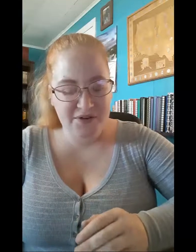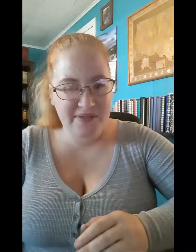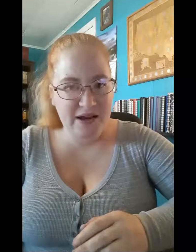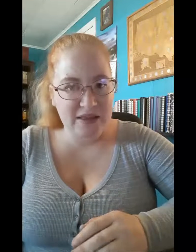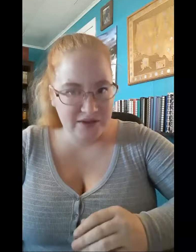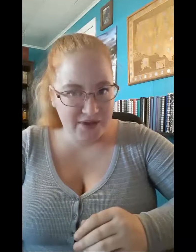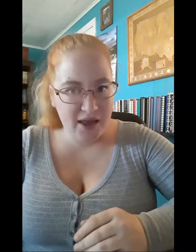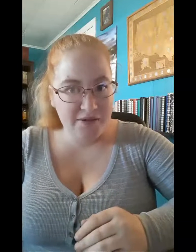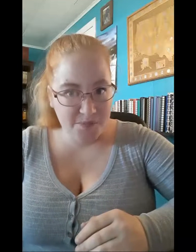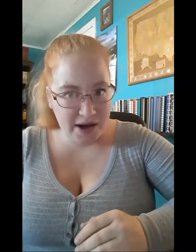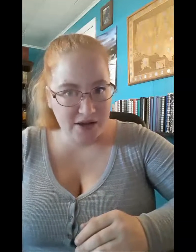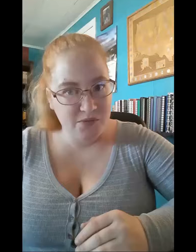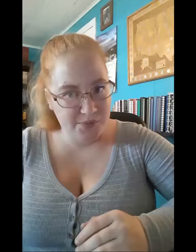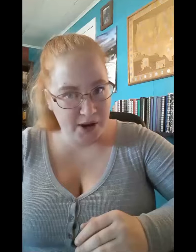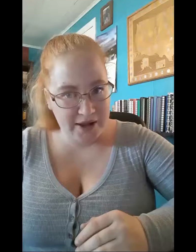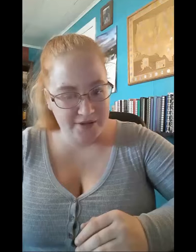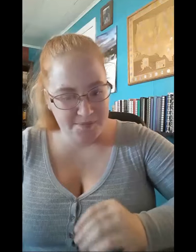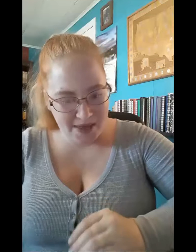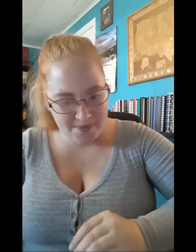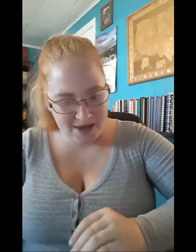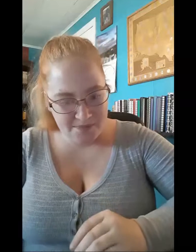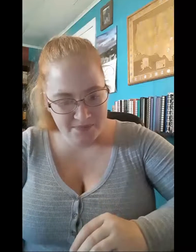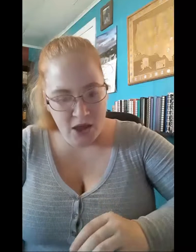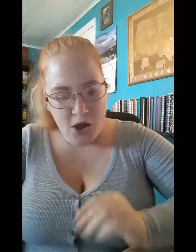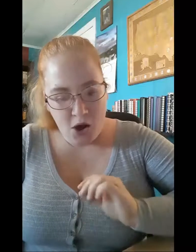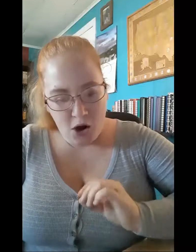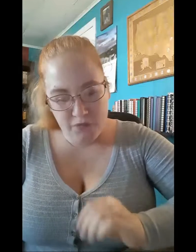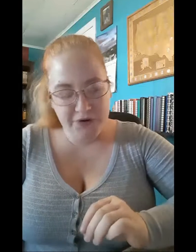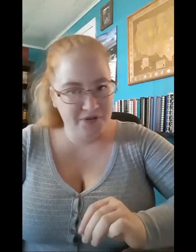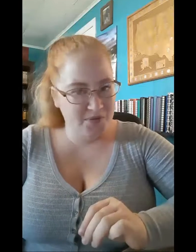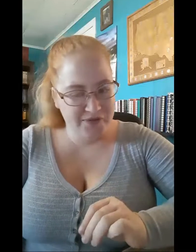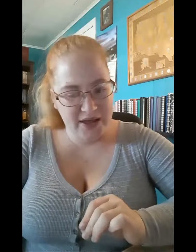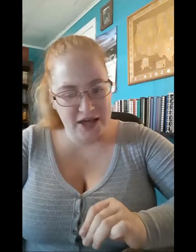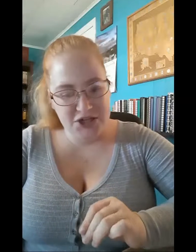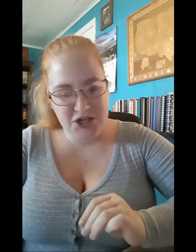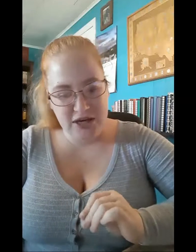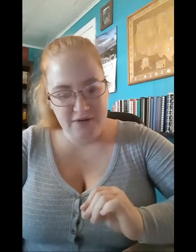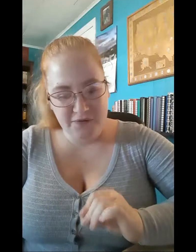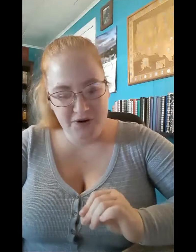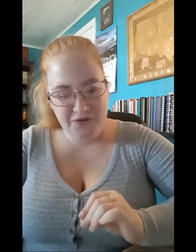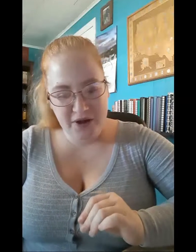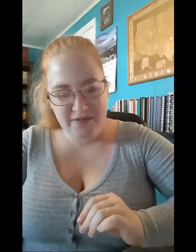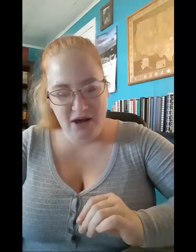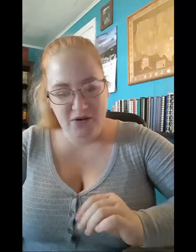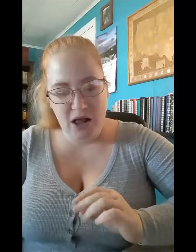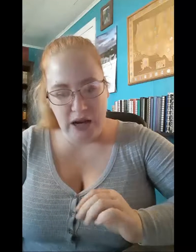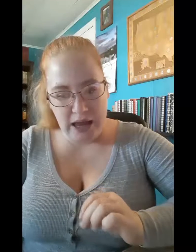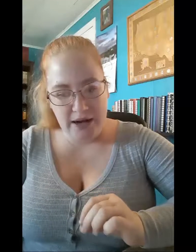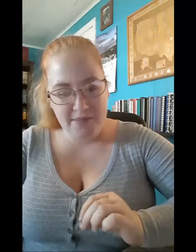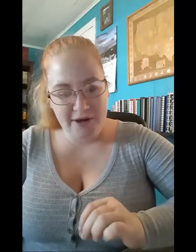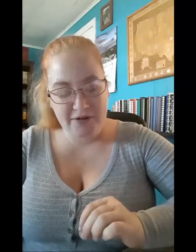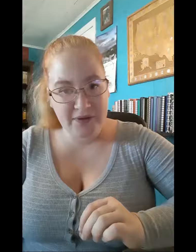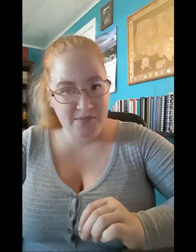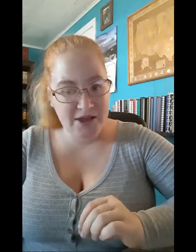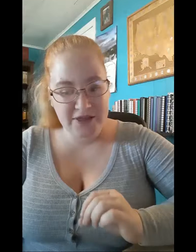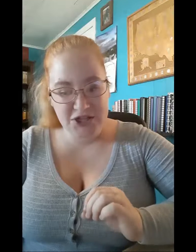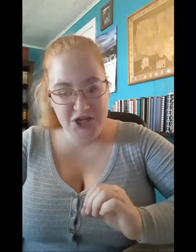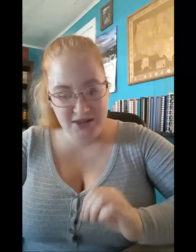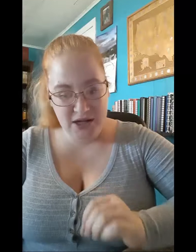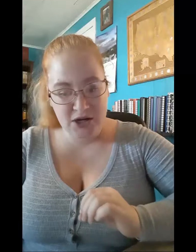that Olivia is pregnant with Brian's baby. Over summer vacation, Forrest finds out a lot about her family that she didn't